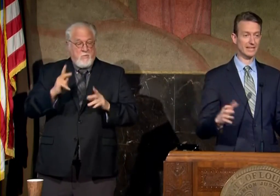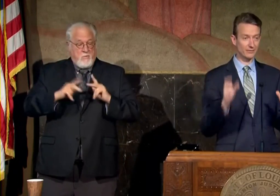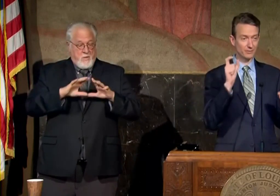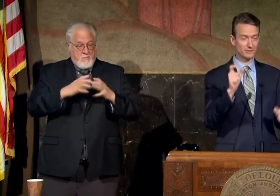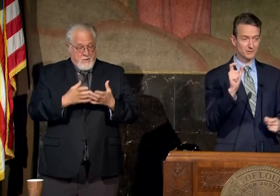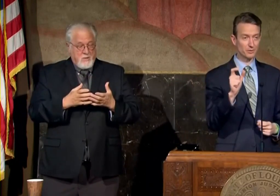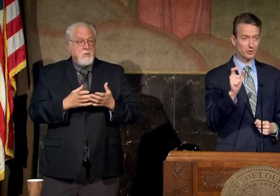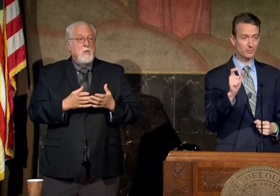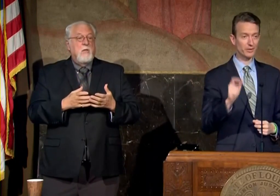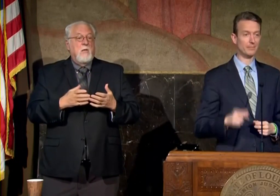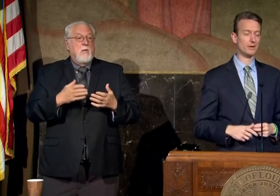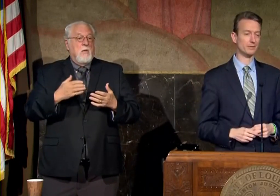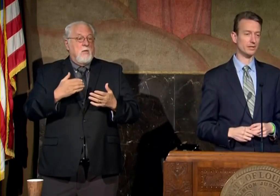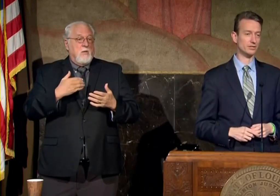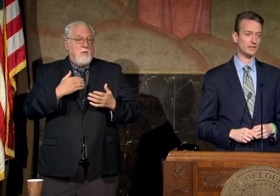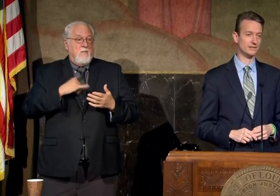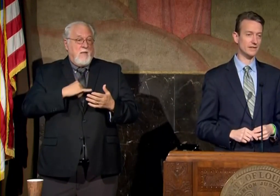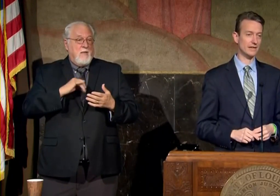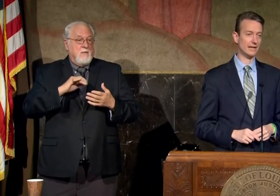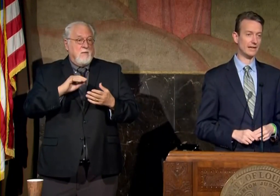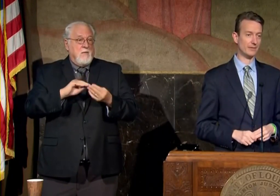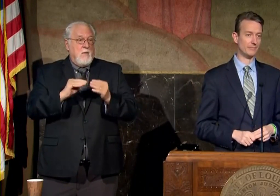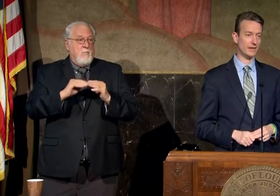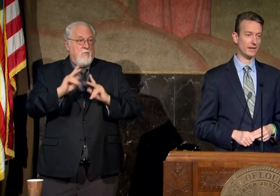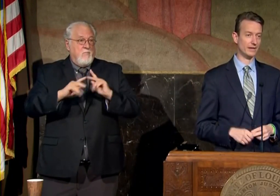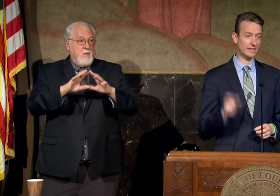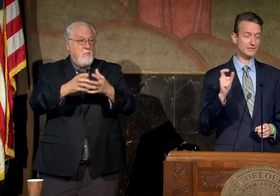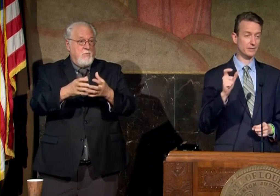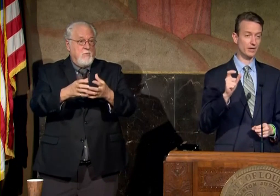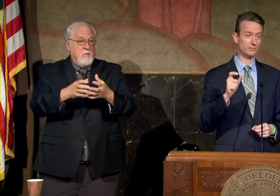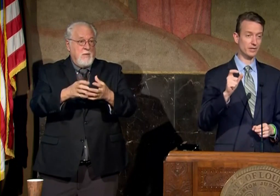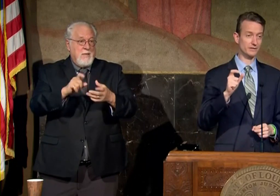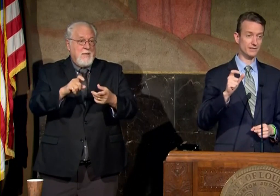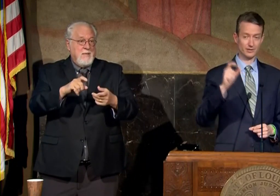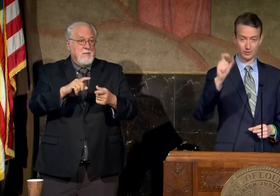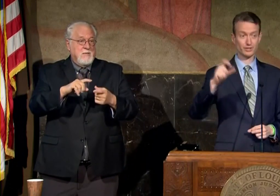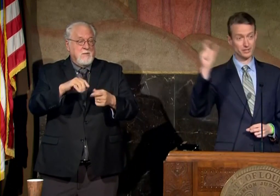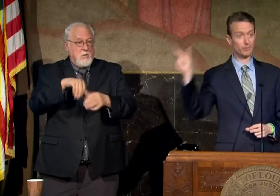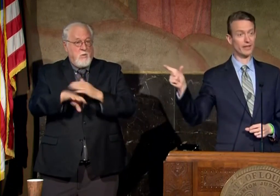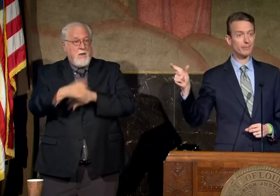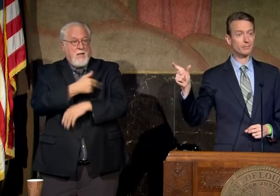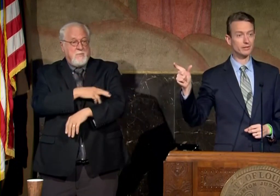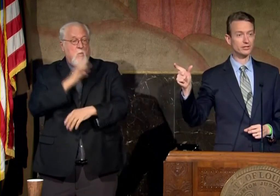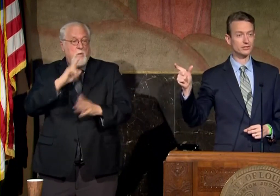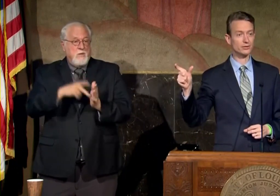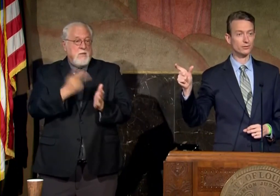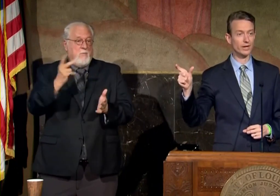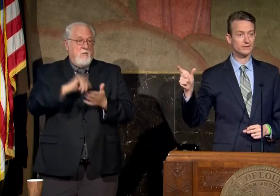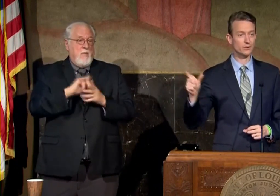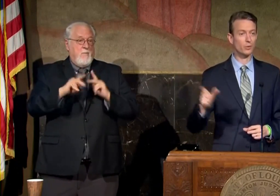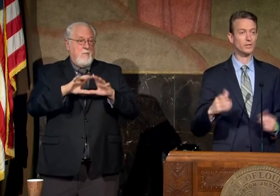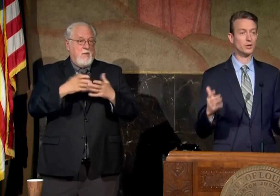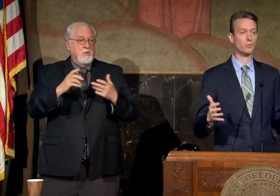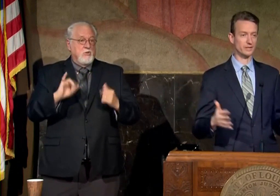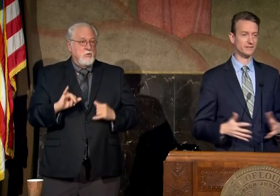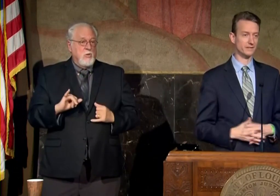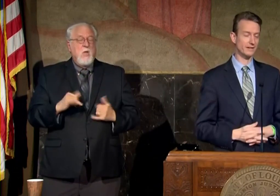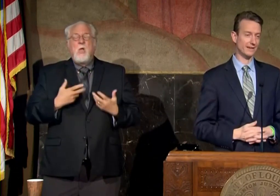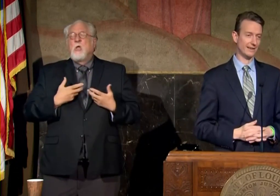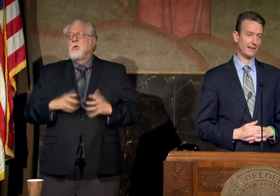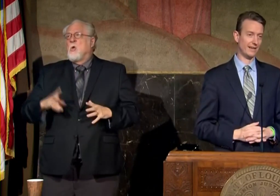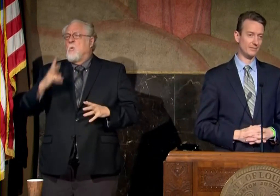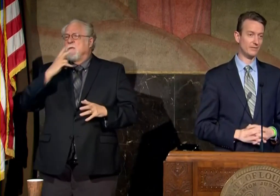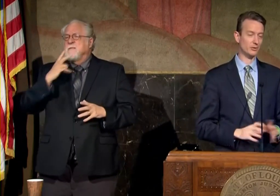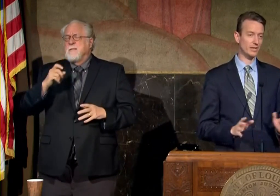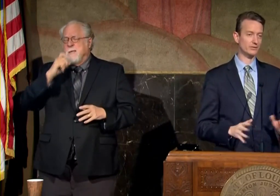even if it's a small number of that population that's um needs to be hospitalized you're going to double that population too right so what we don't want to see